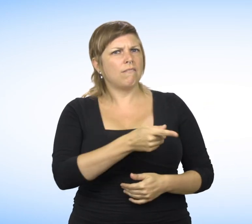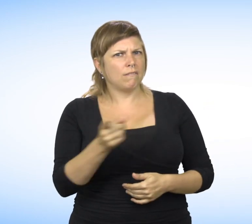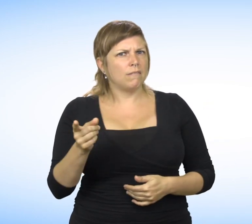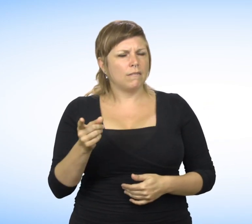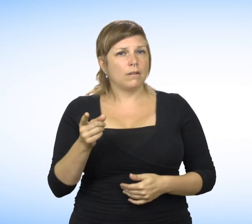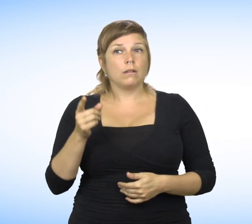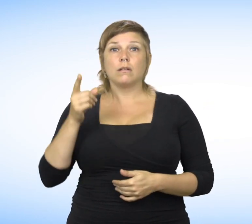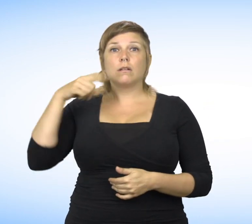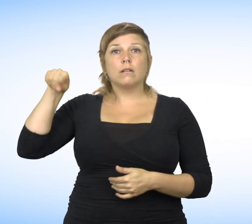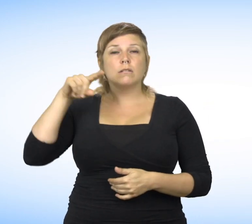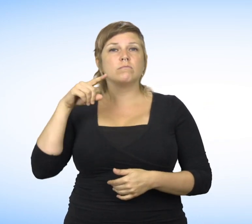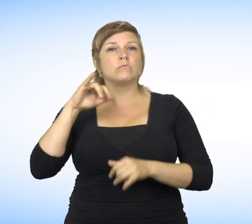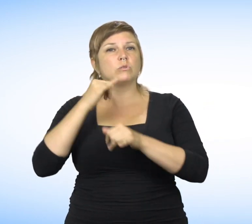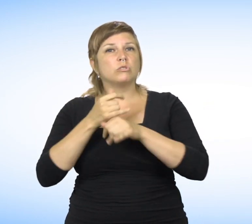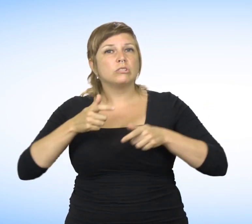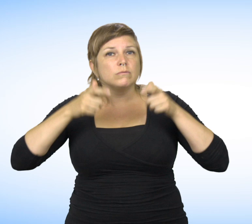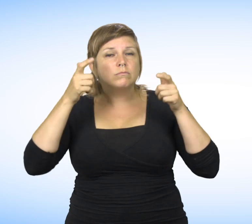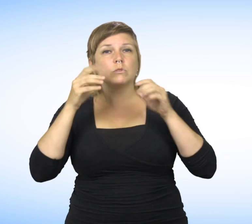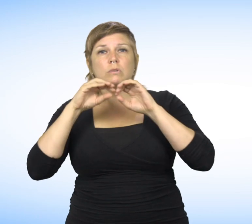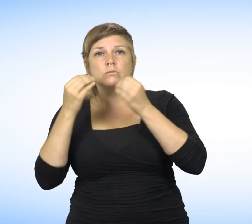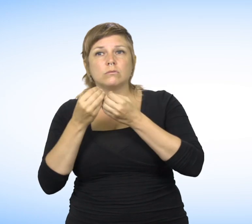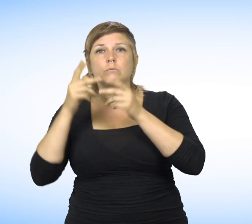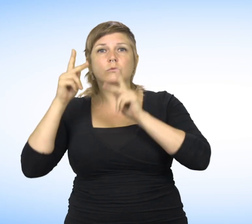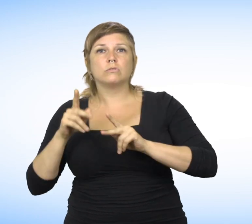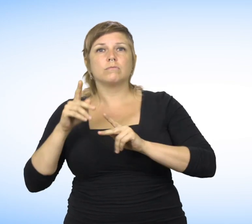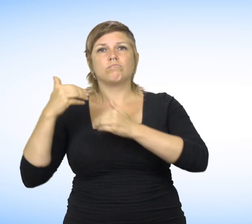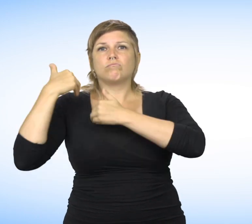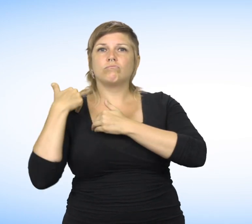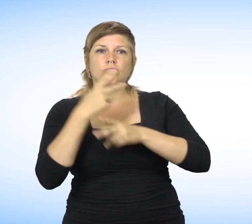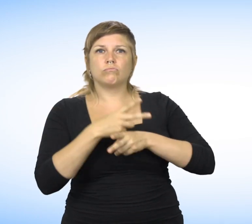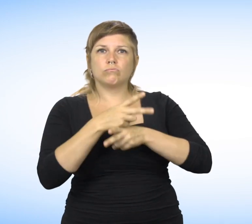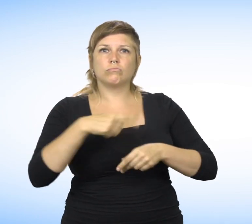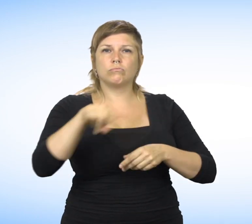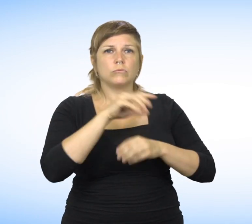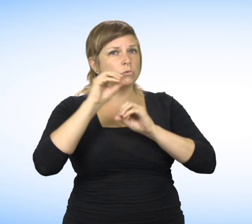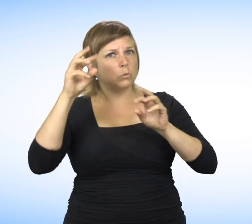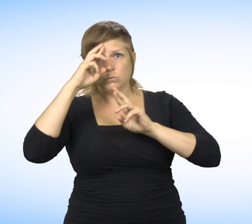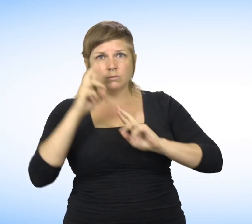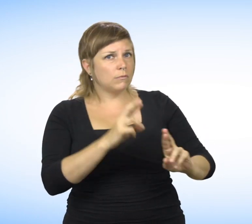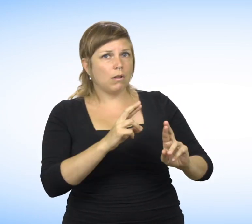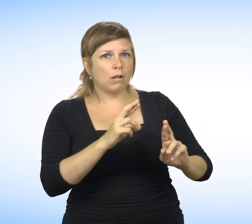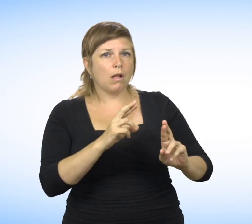If you believe that the rights of a child are not respected by an institution, an organization,